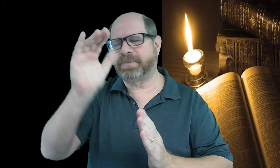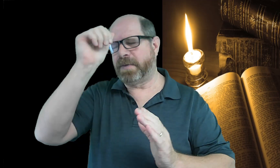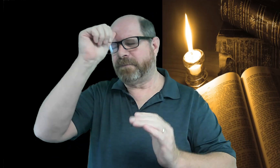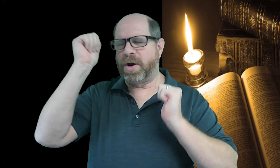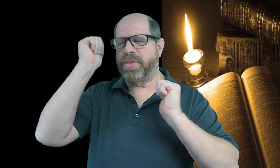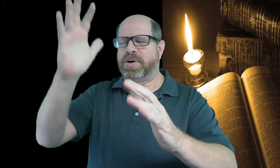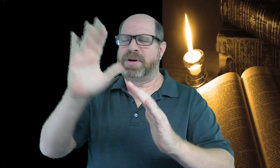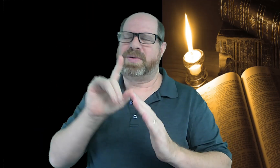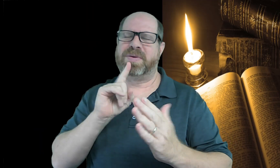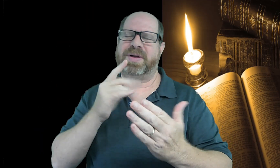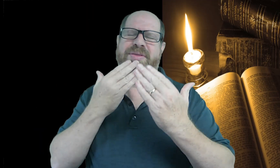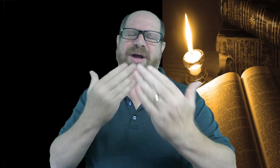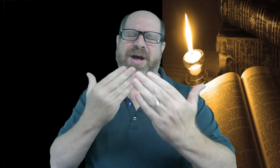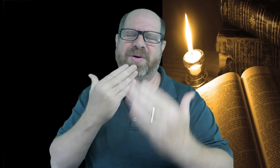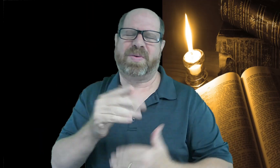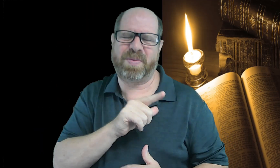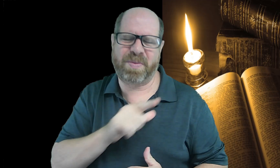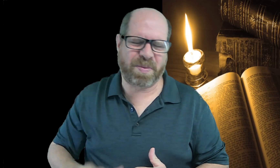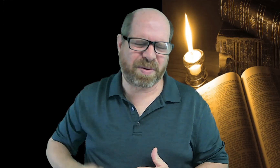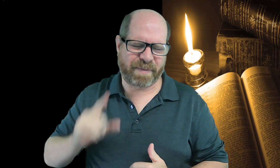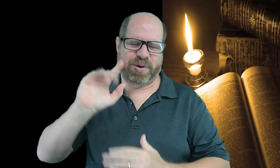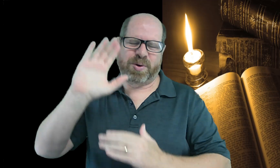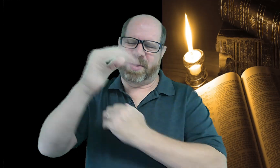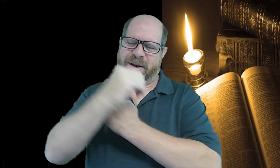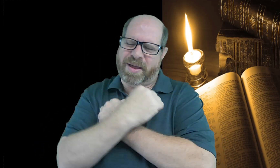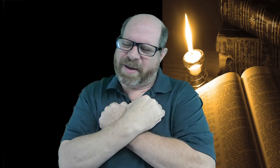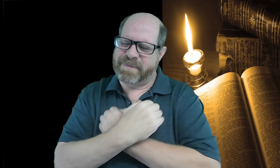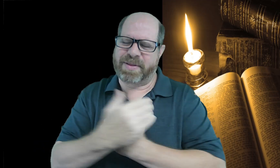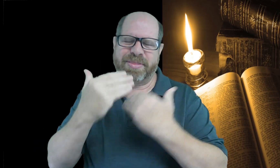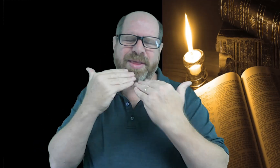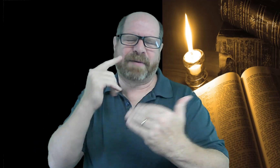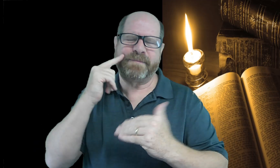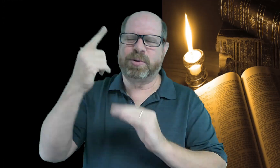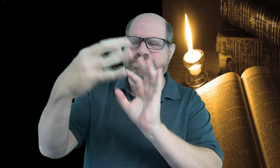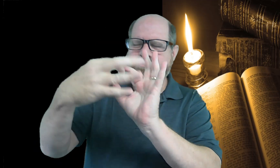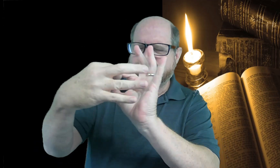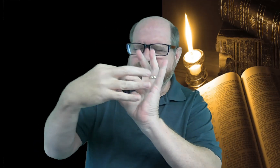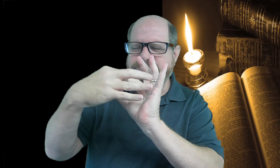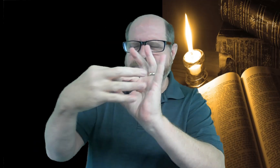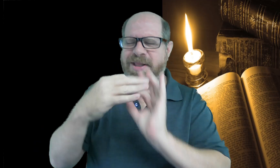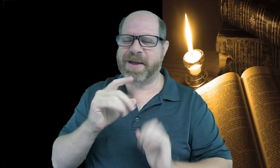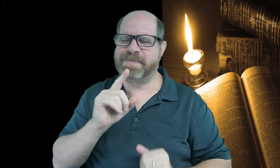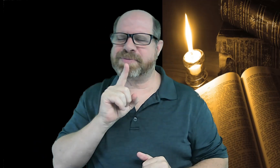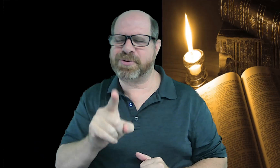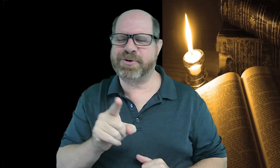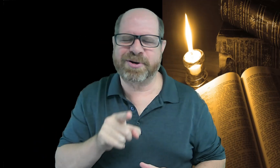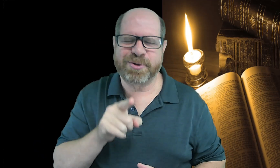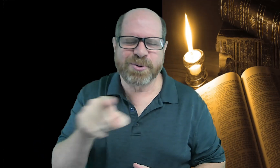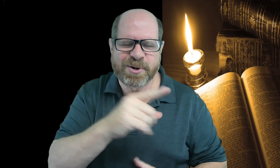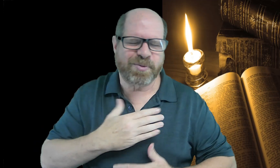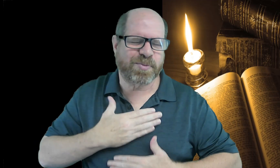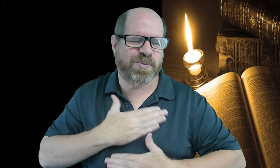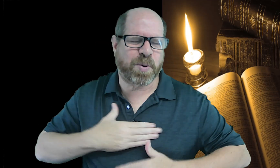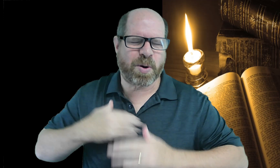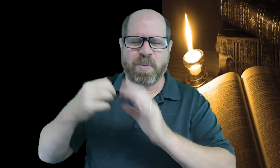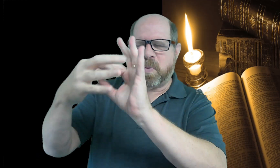heavenly father we thank you lord for your love our relationship with you oh